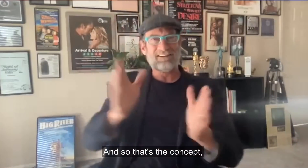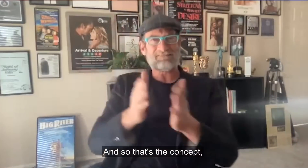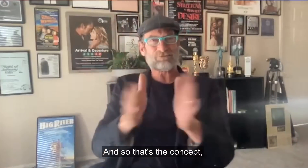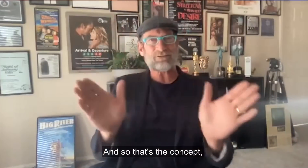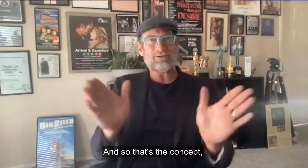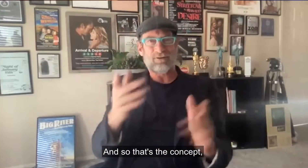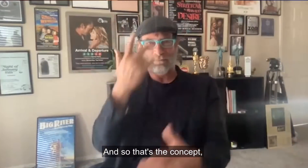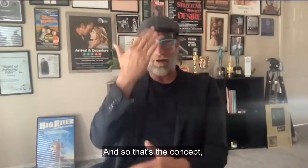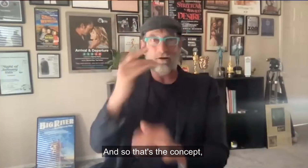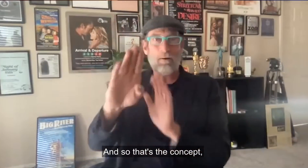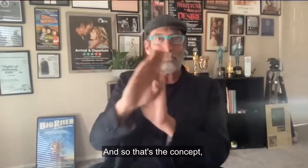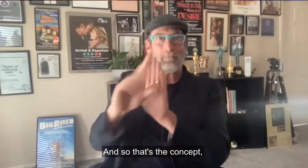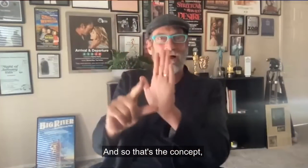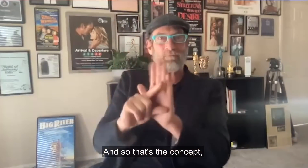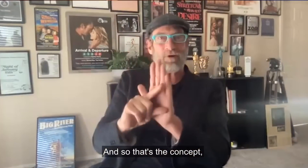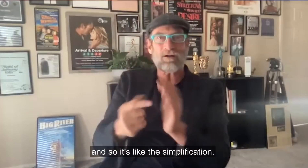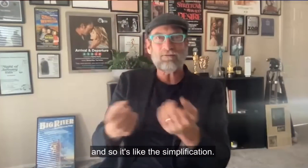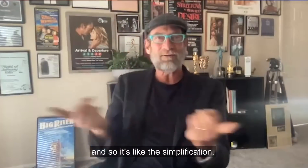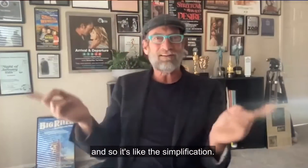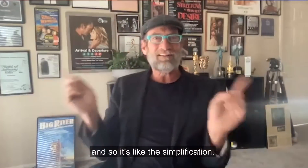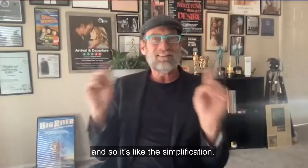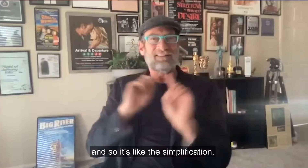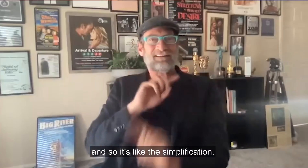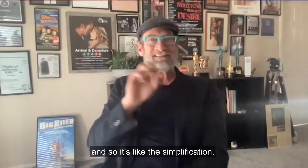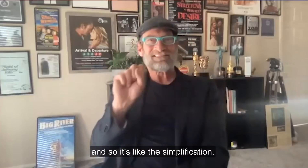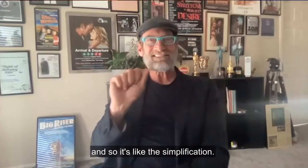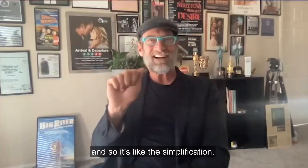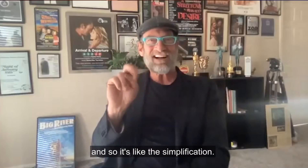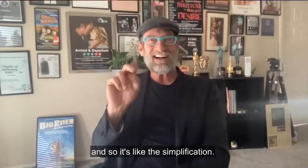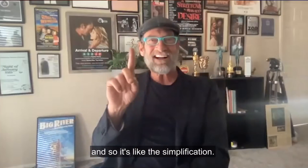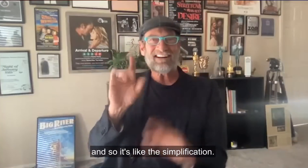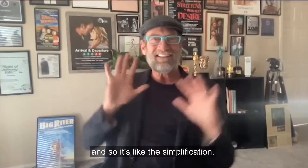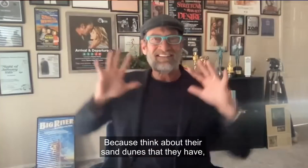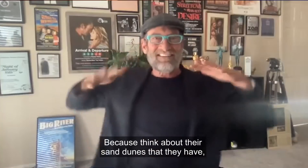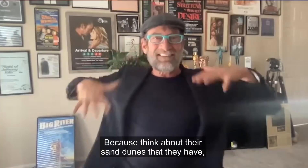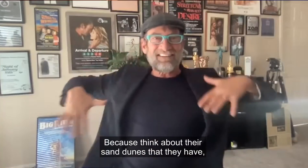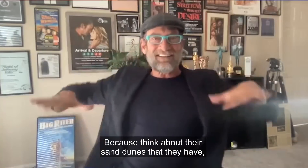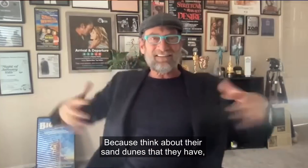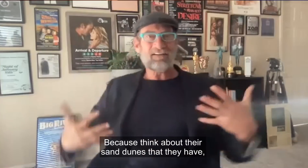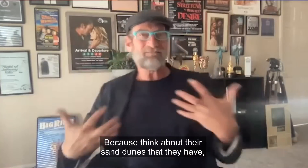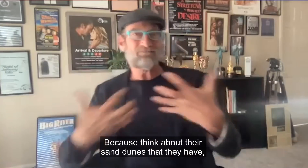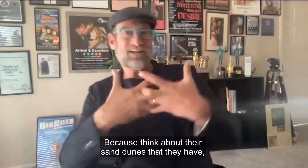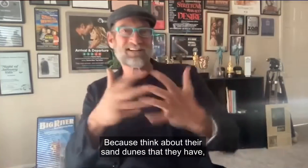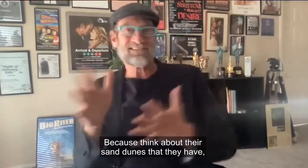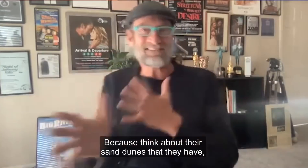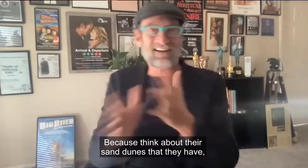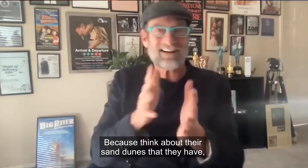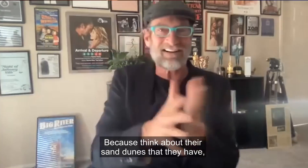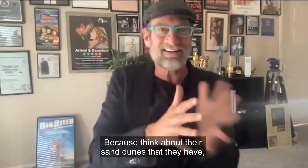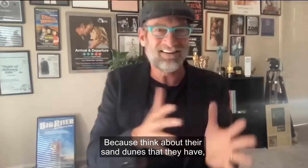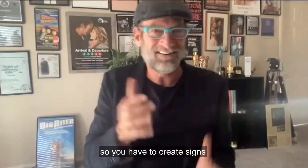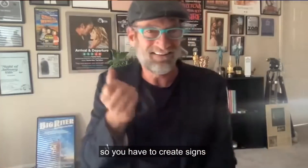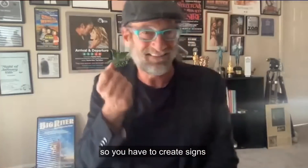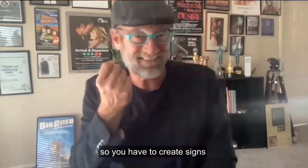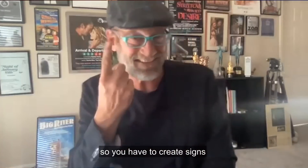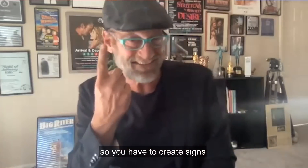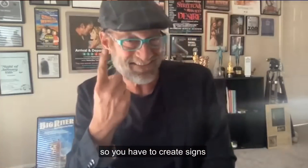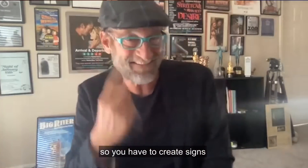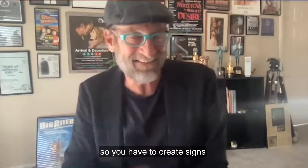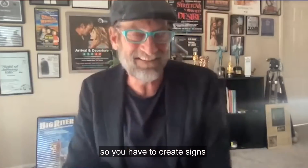so that's the concept. And so it's like this simplification because think about their sand dunes that they have. So you have to create signs that